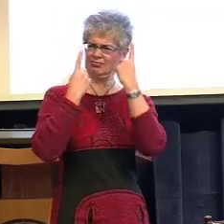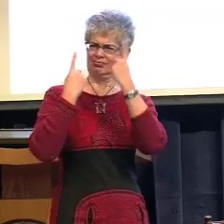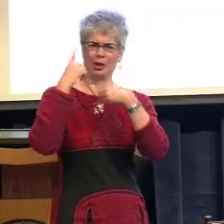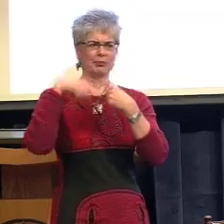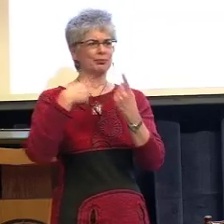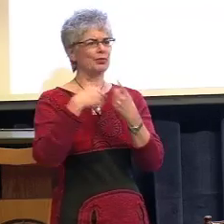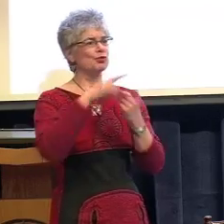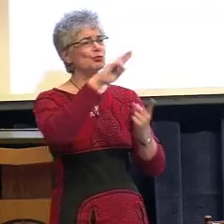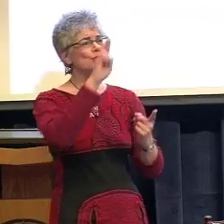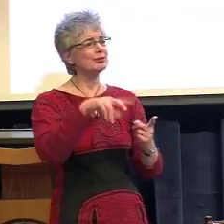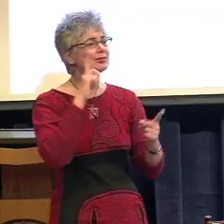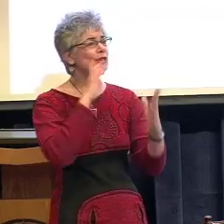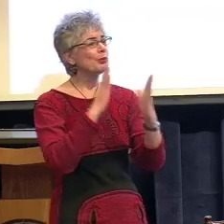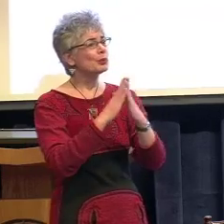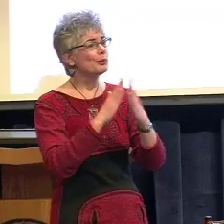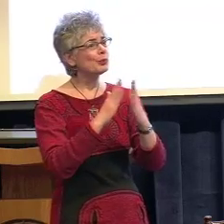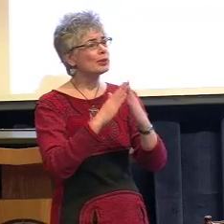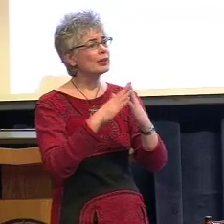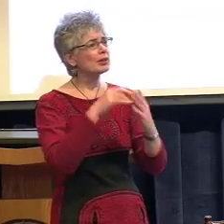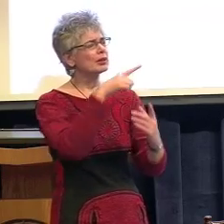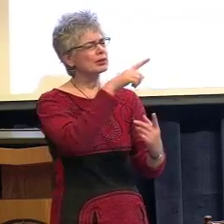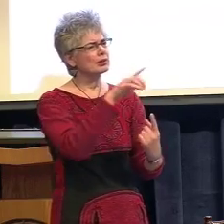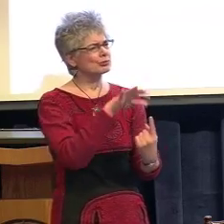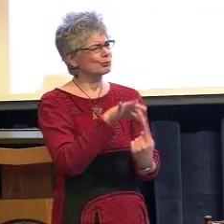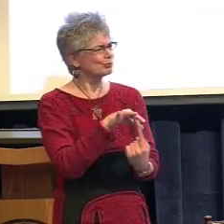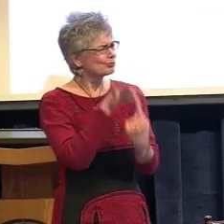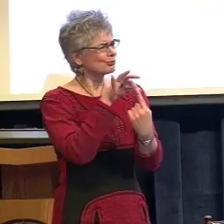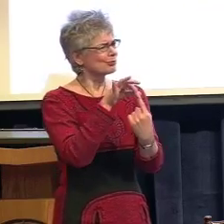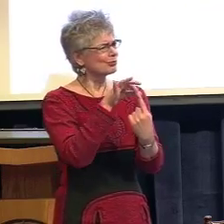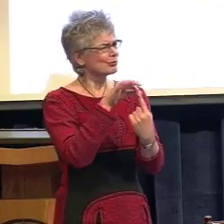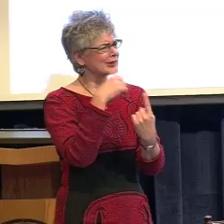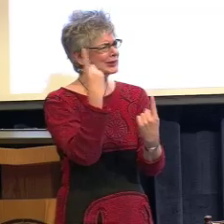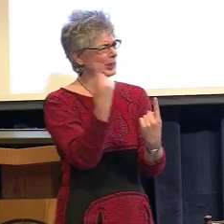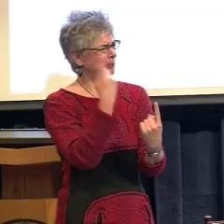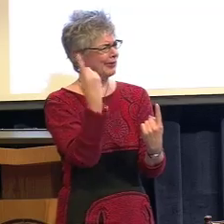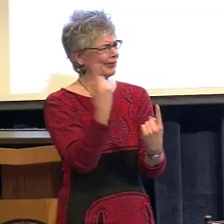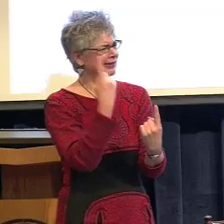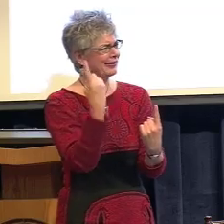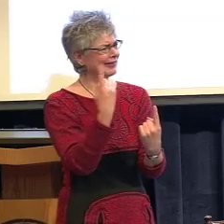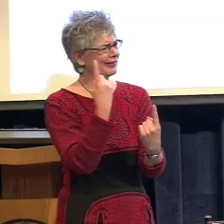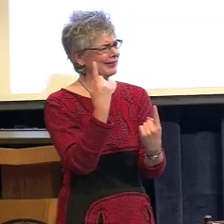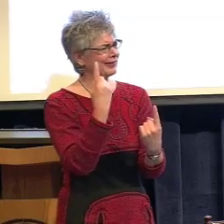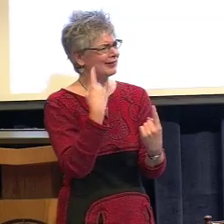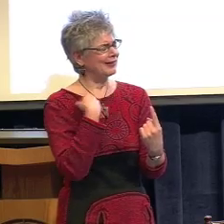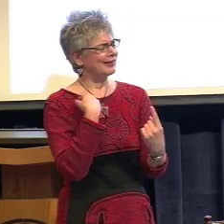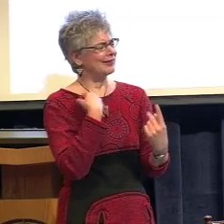And it made me think about the deaf community in Rochester and how unique it was.